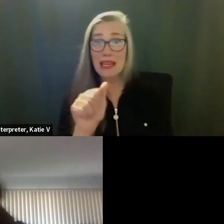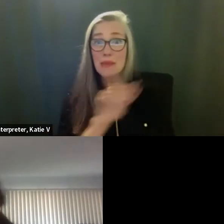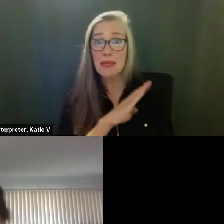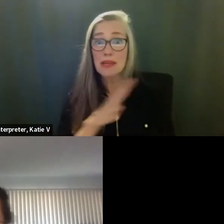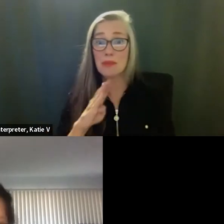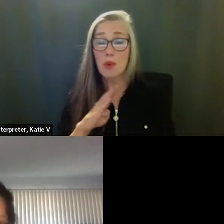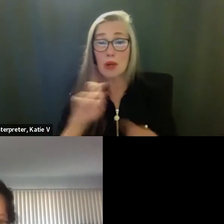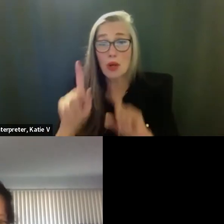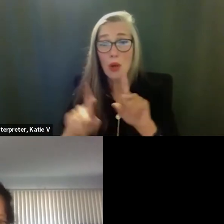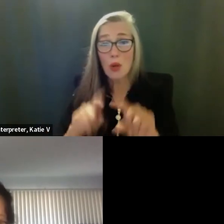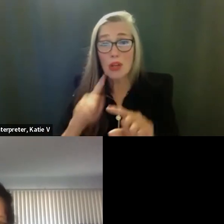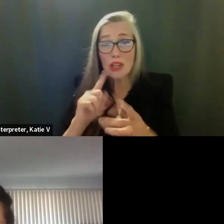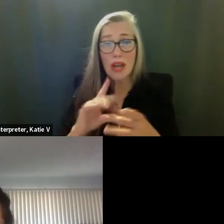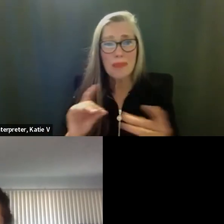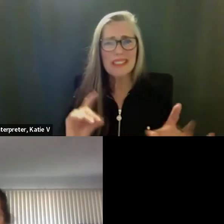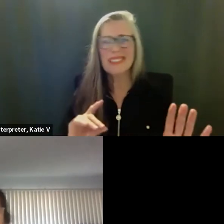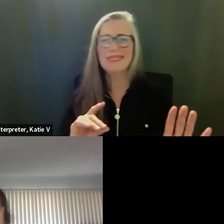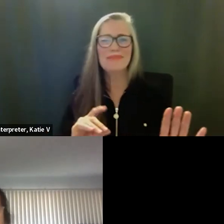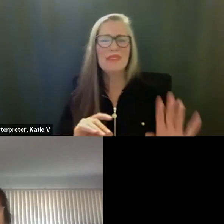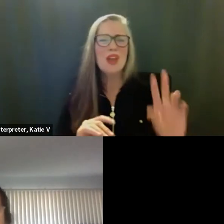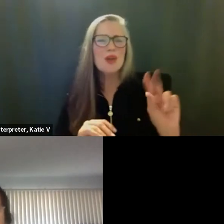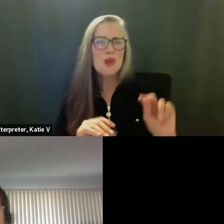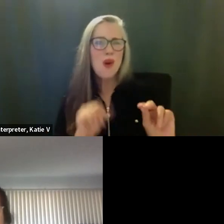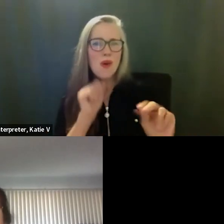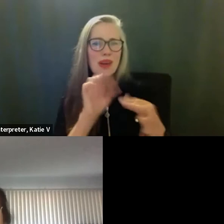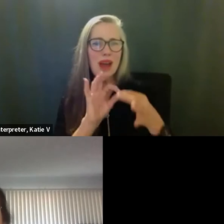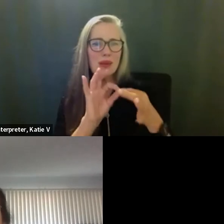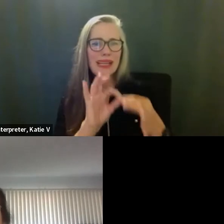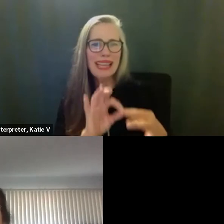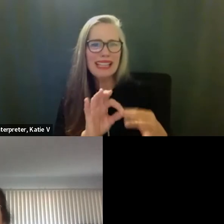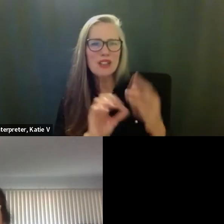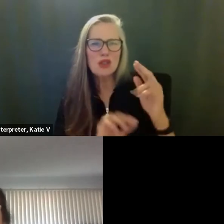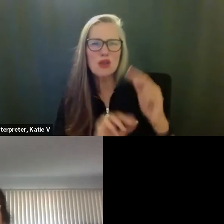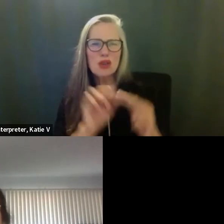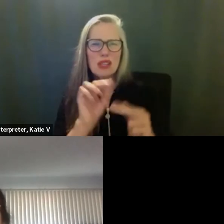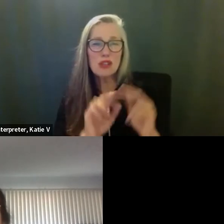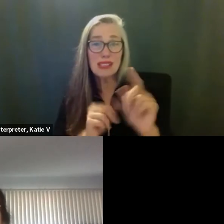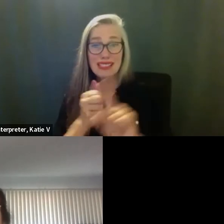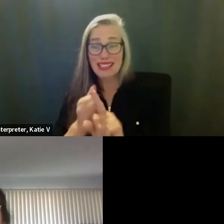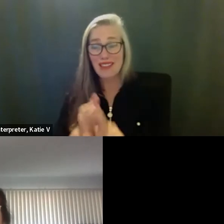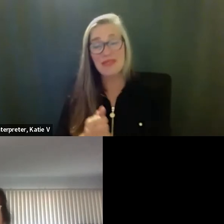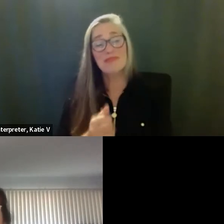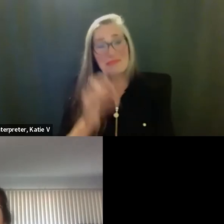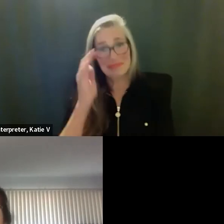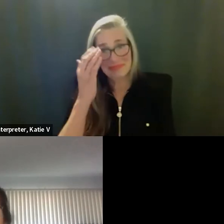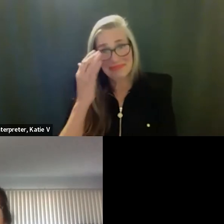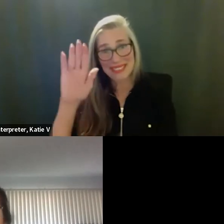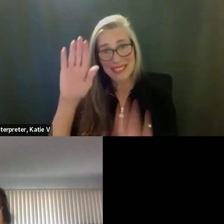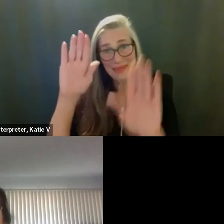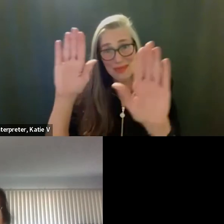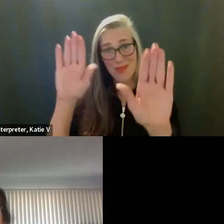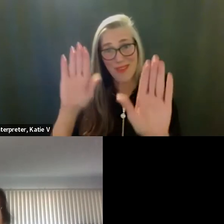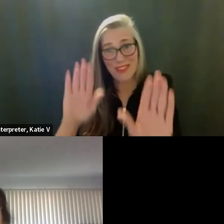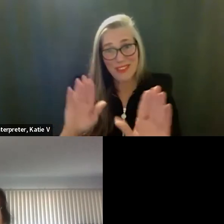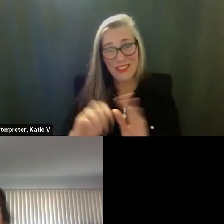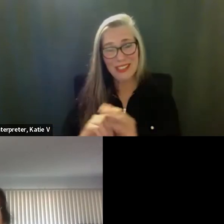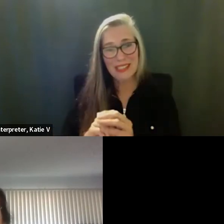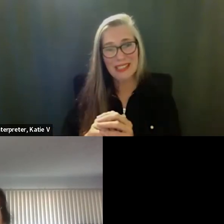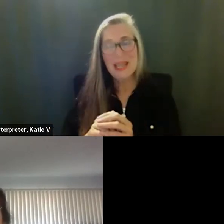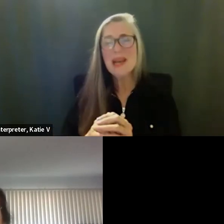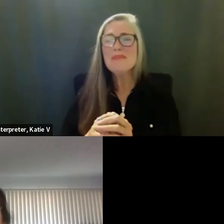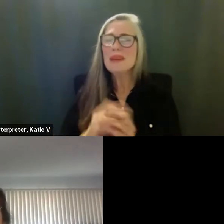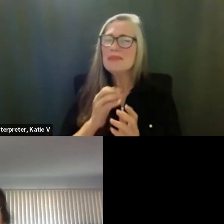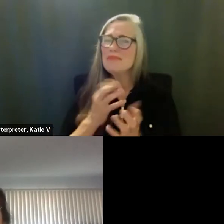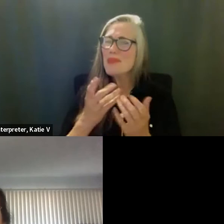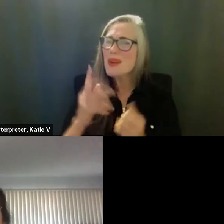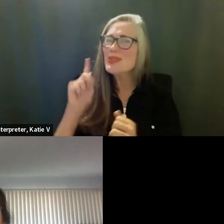not about the actual construction and facilities. It looks wonderful. But, um, I just would love to kind of hear